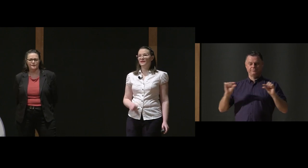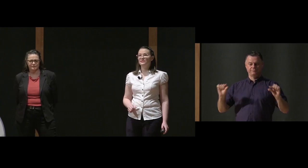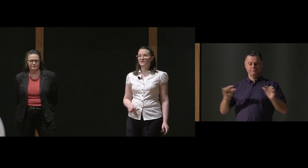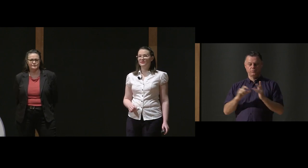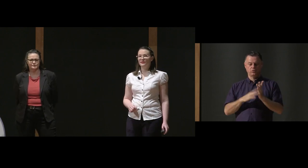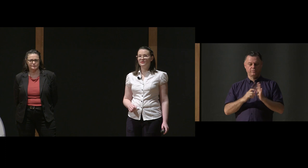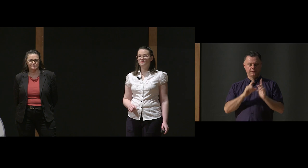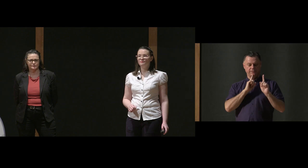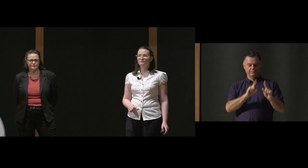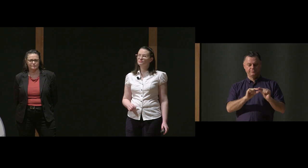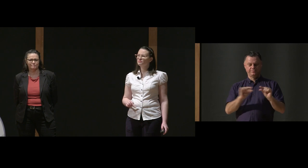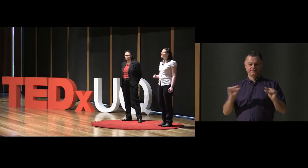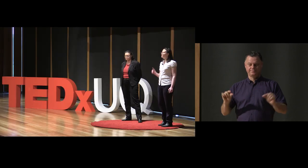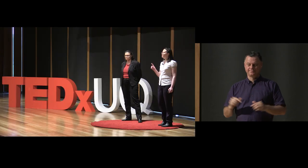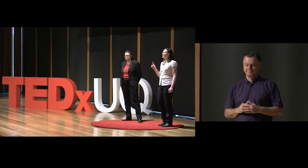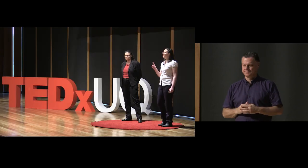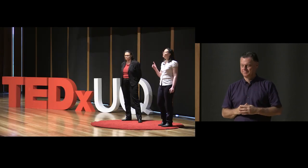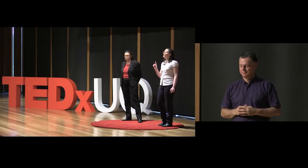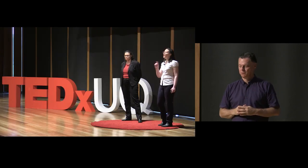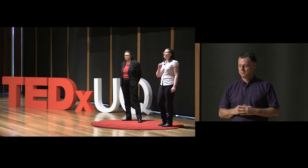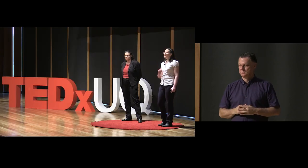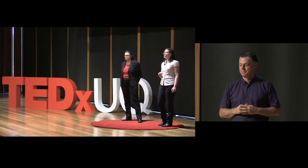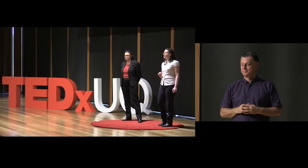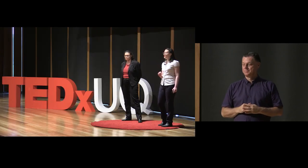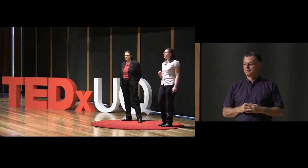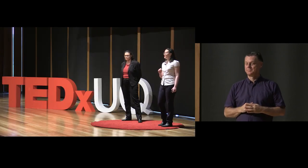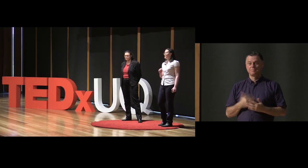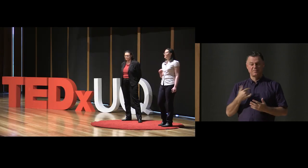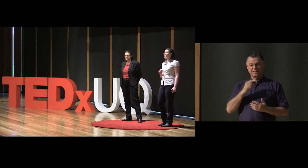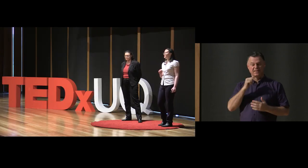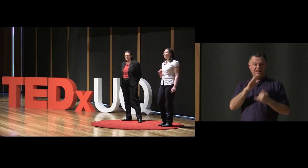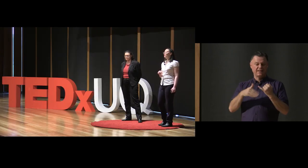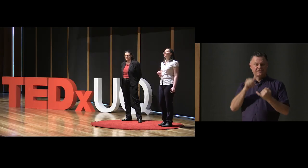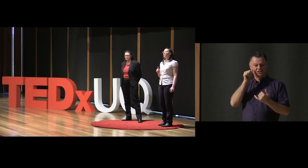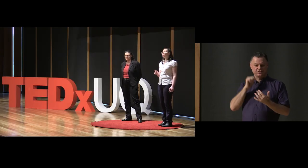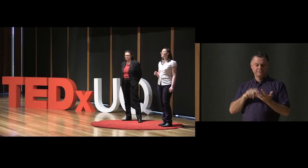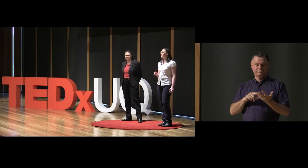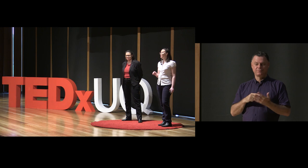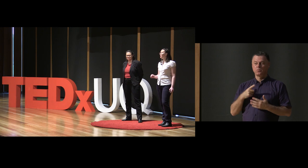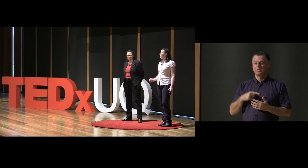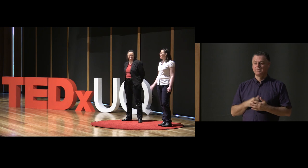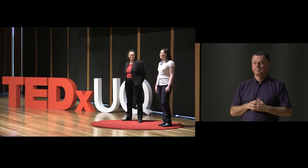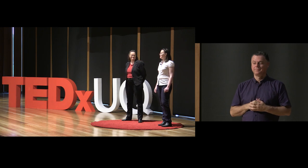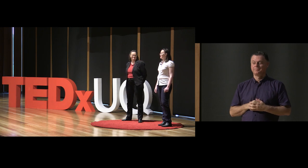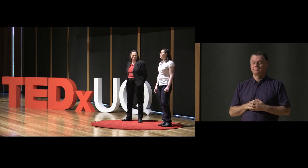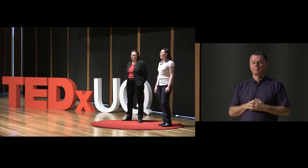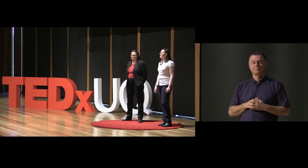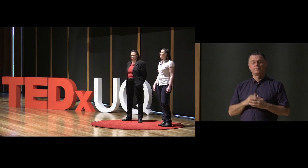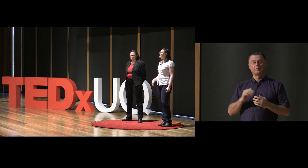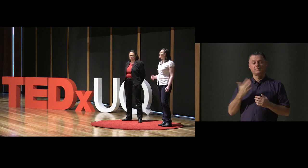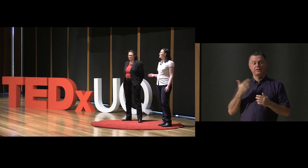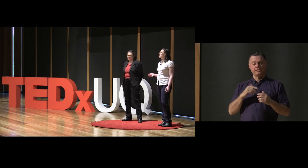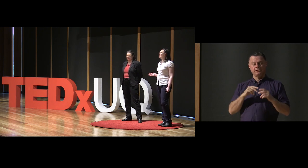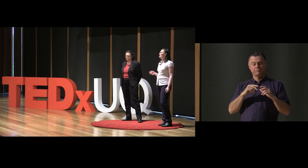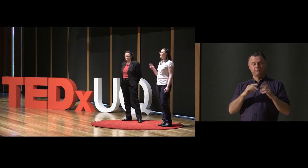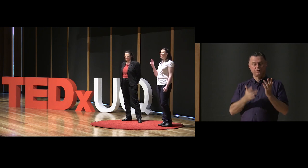command that has been signed. Well, we might be able to cheat with that last part. We know some of the early English speaking devices